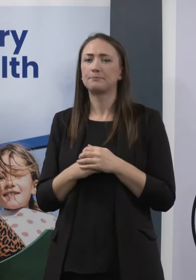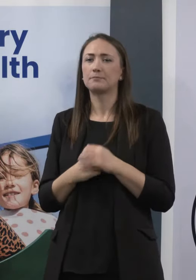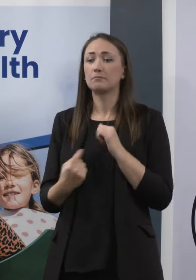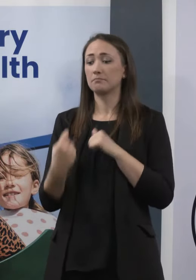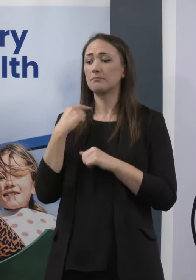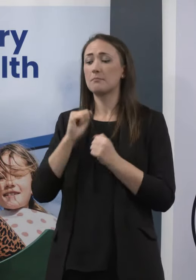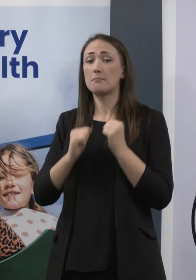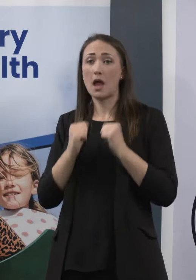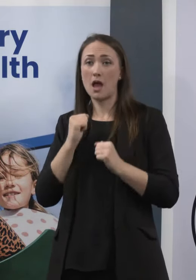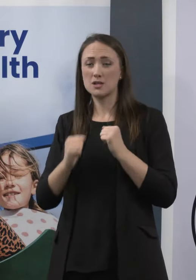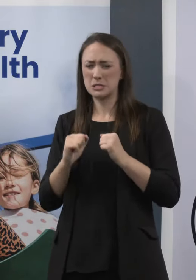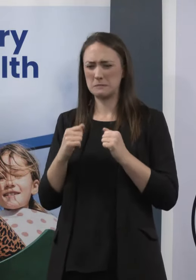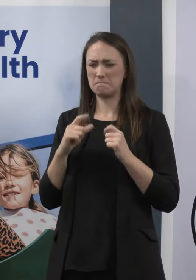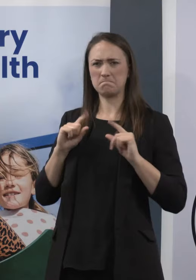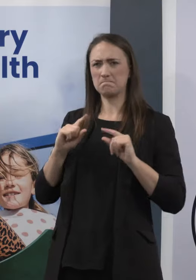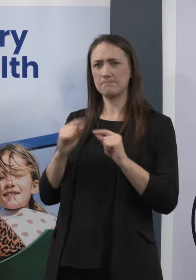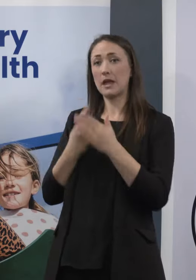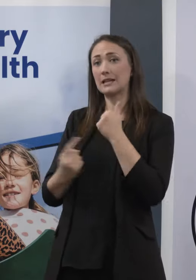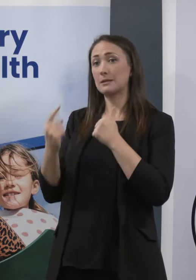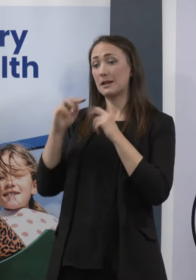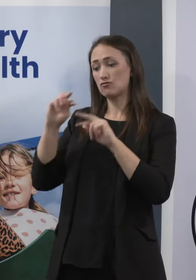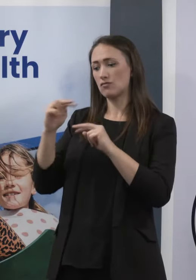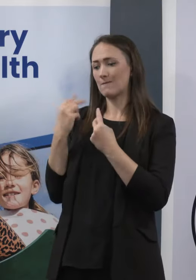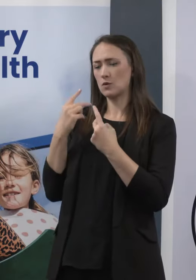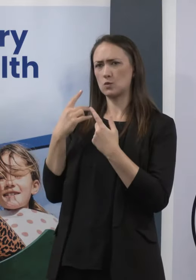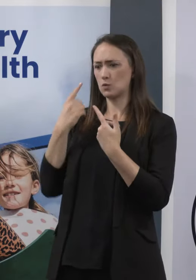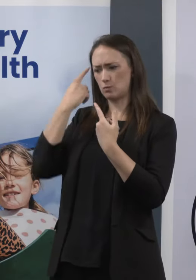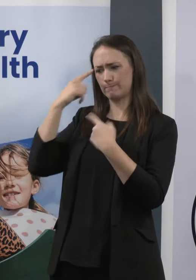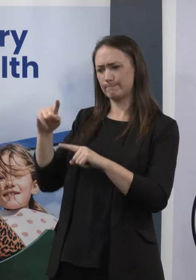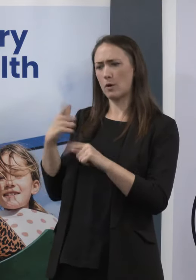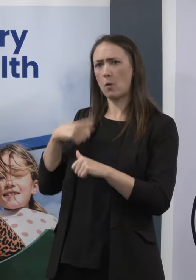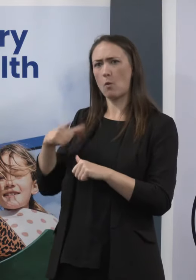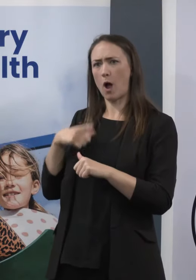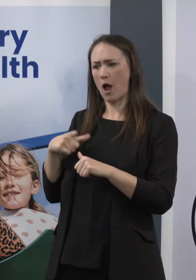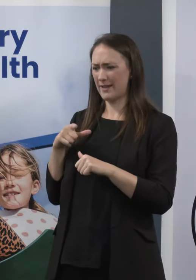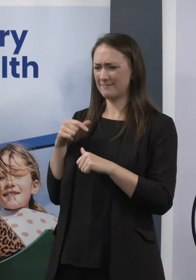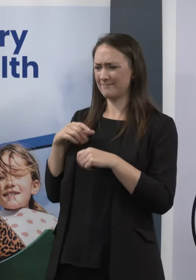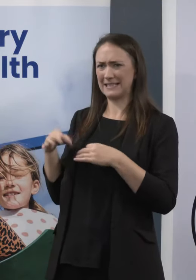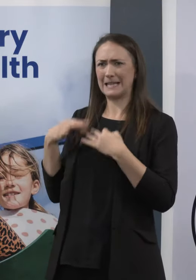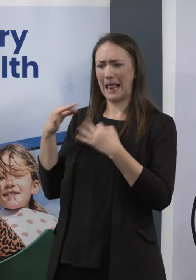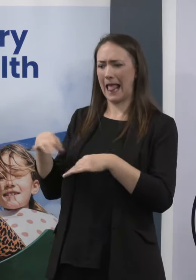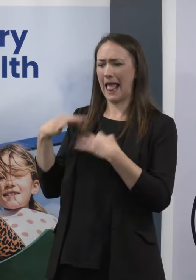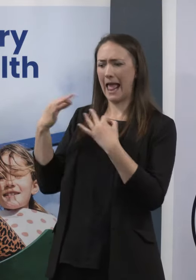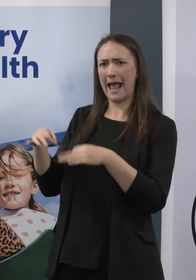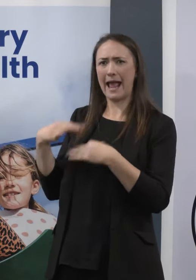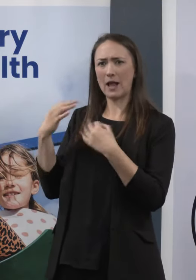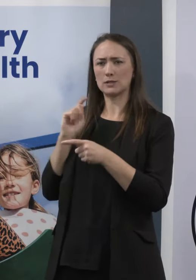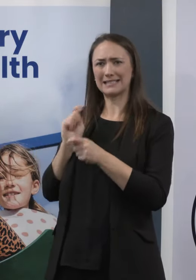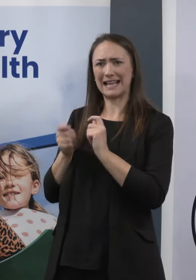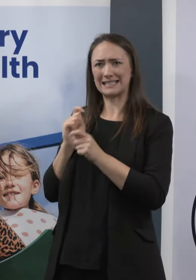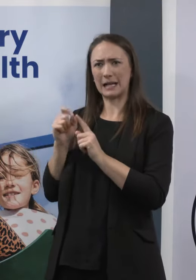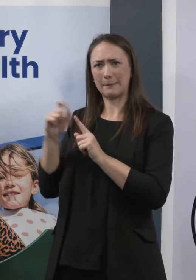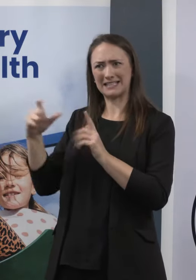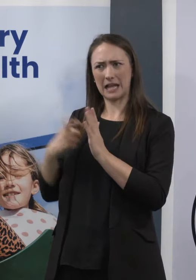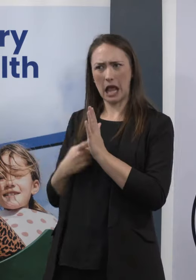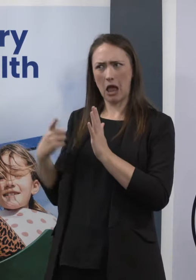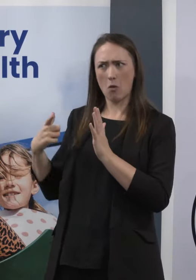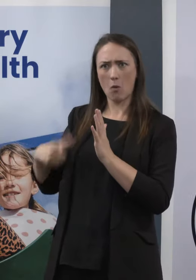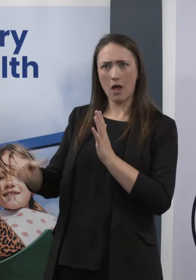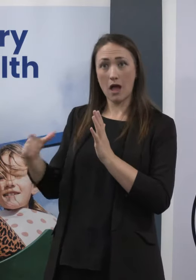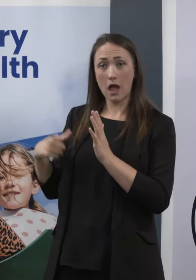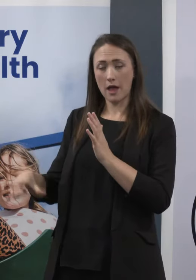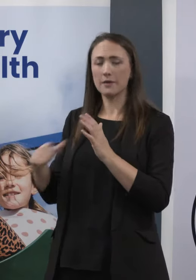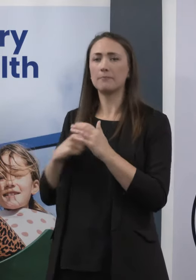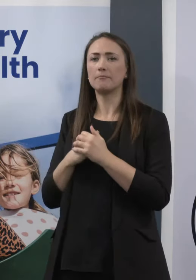led to the processing delays, and also a look at our forecasting of lab capacity, and why there seemed to be this gap